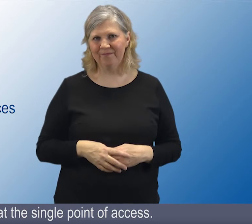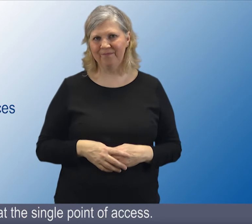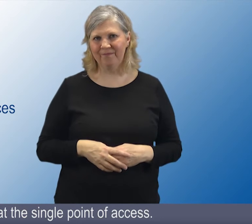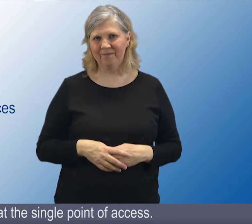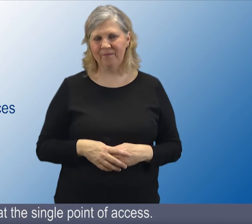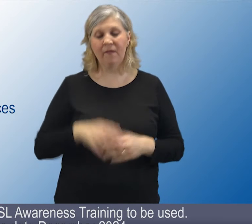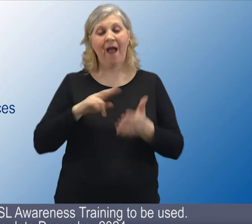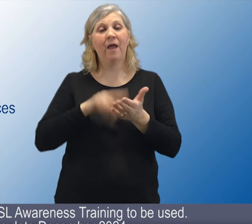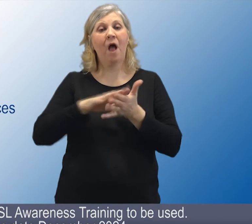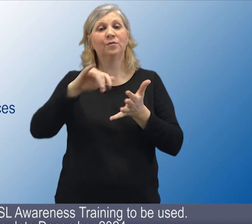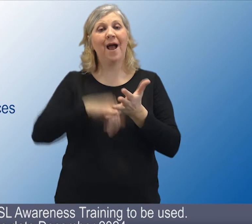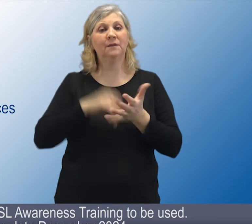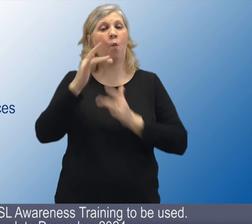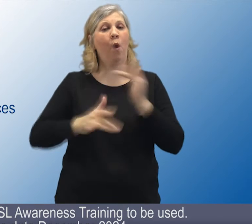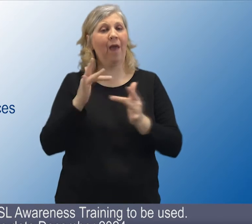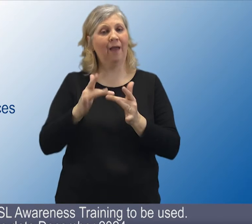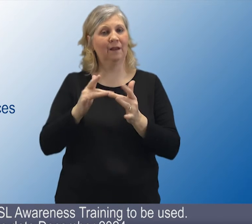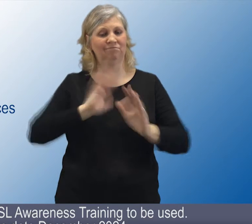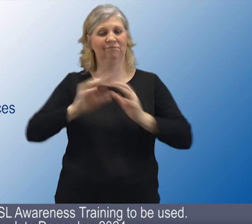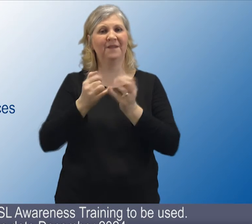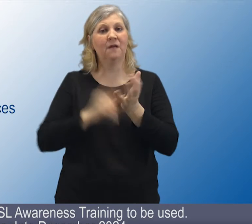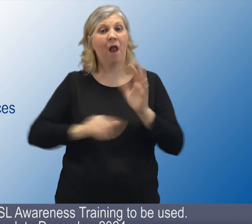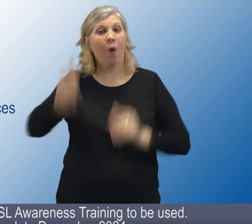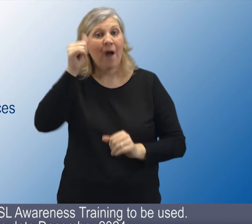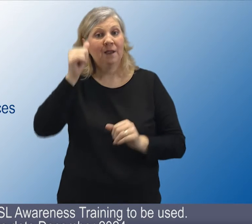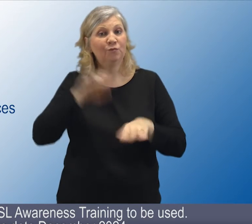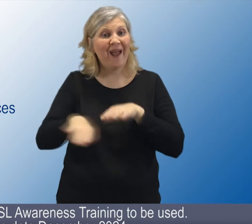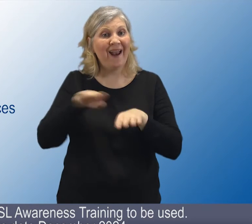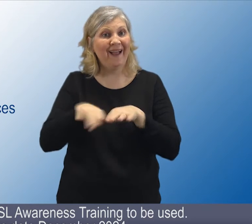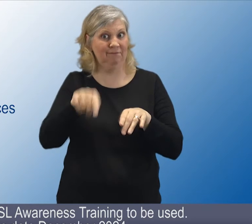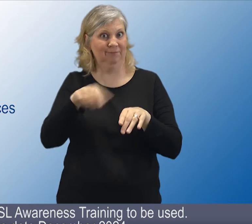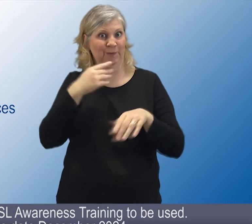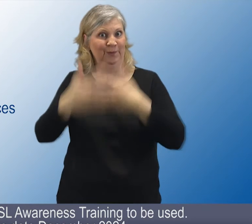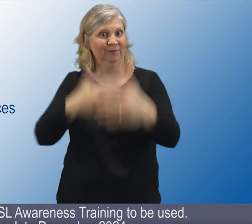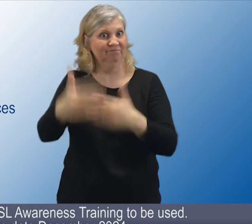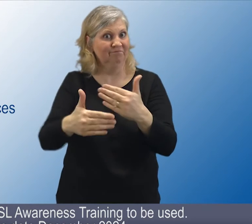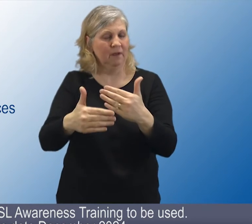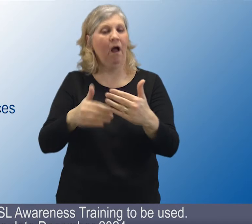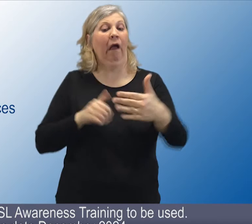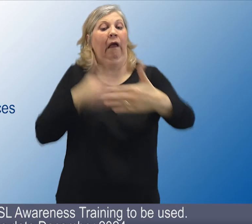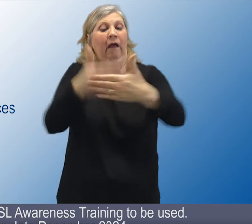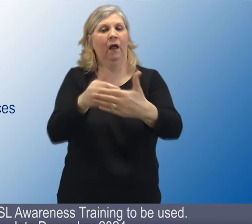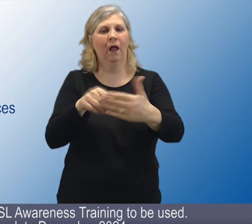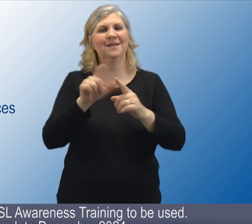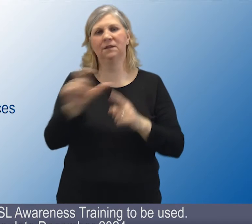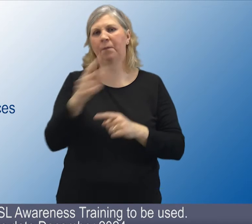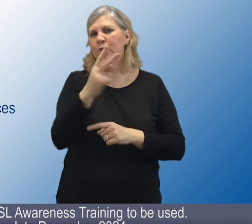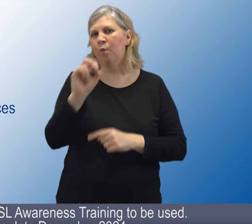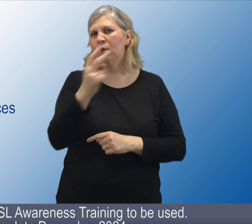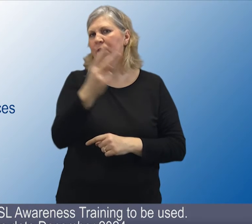access NHS online BSL awareness training to be used Due date, December 2024